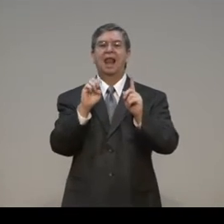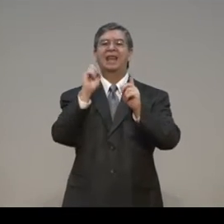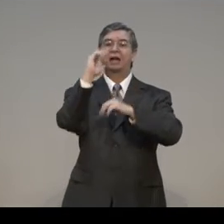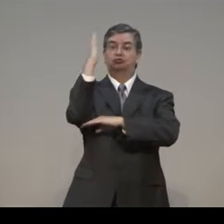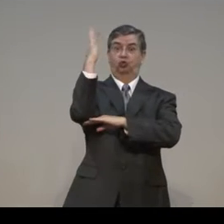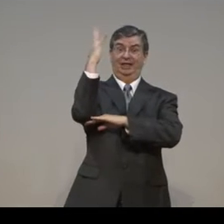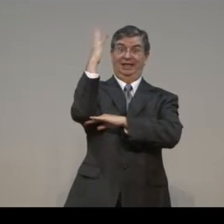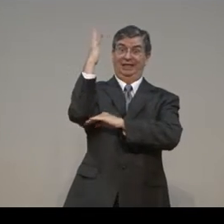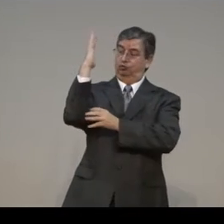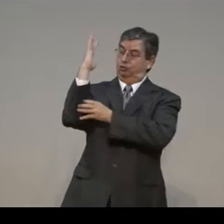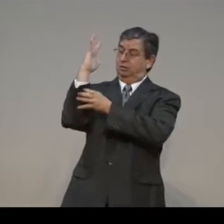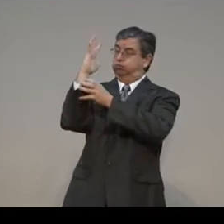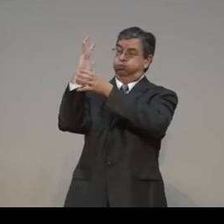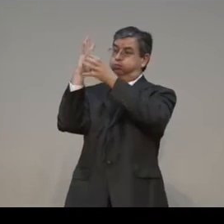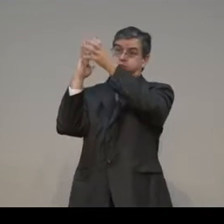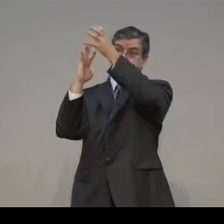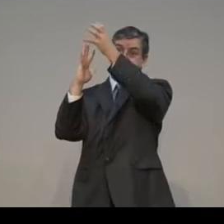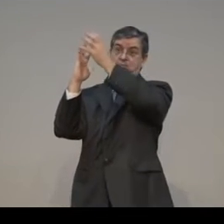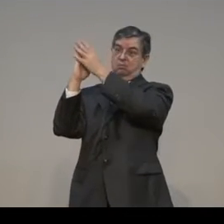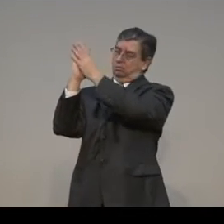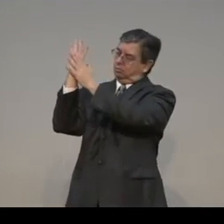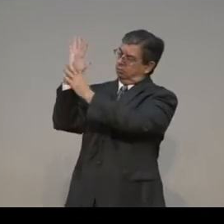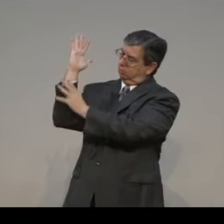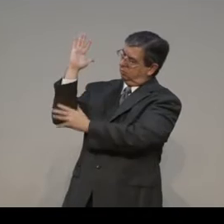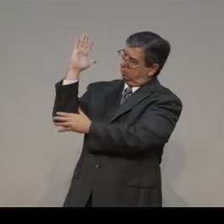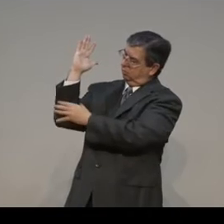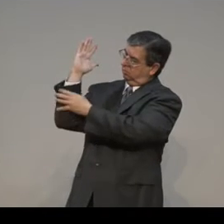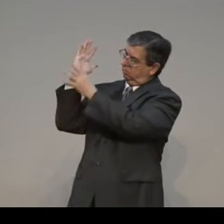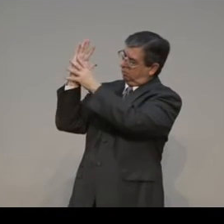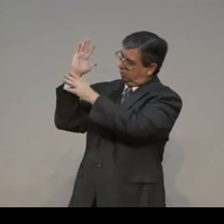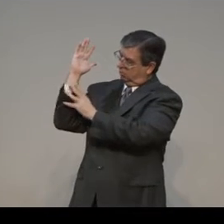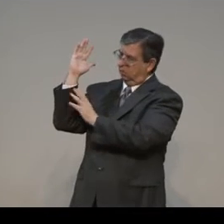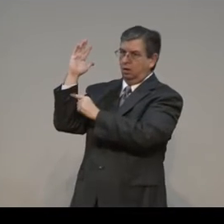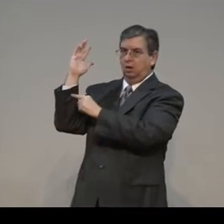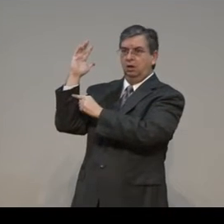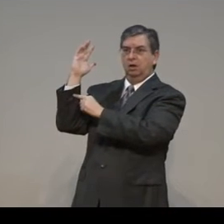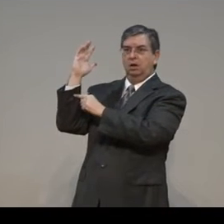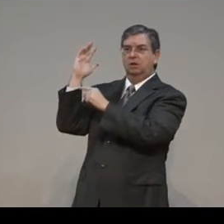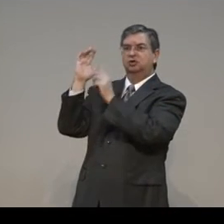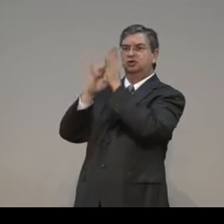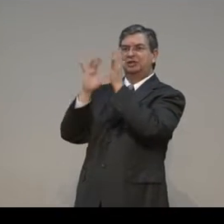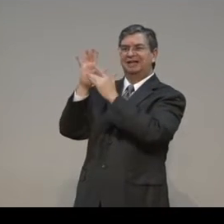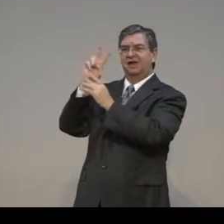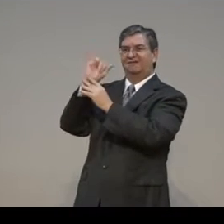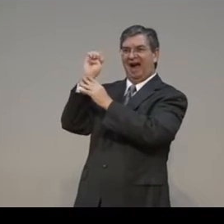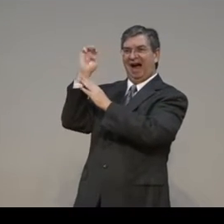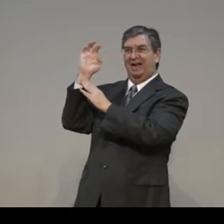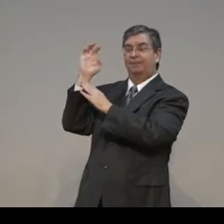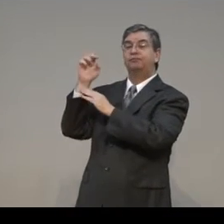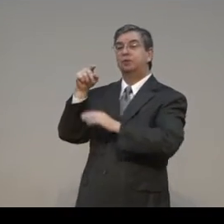Tree. It's an analogy of a tree. I am